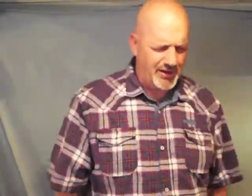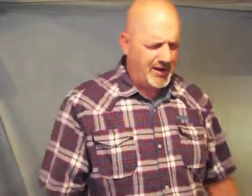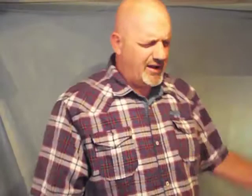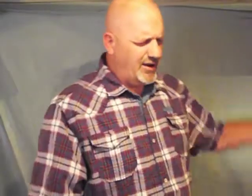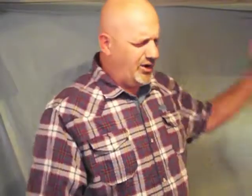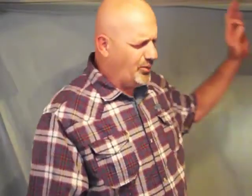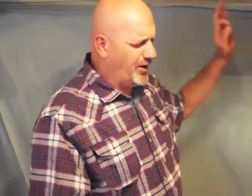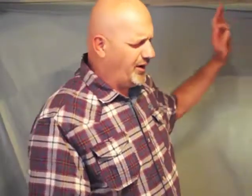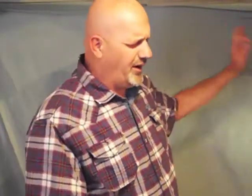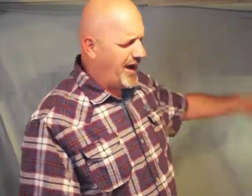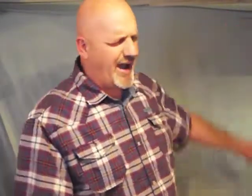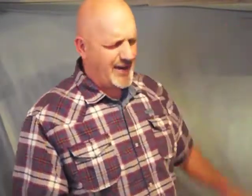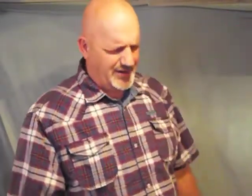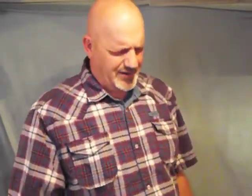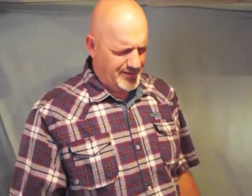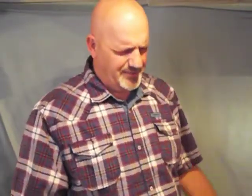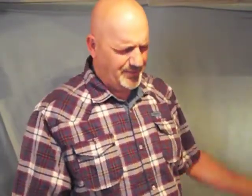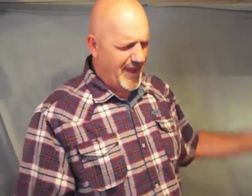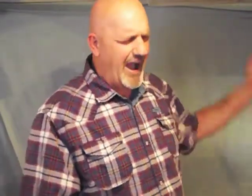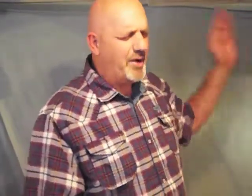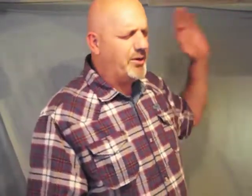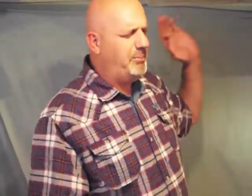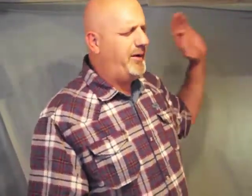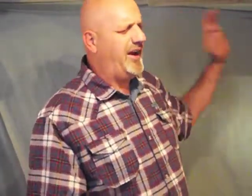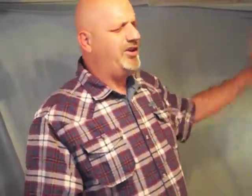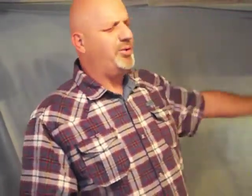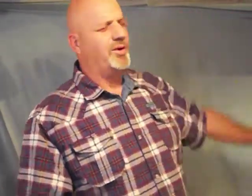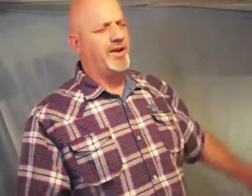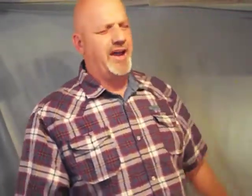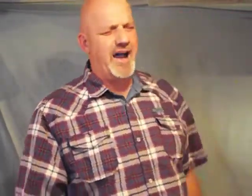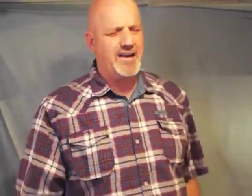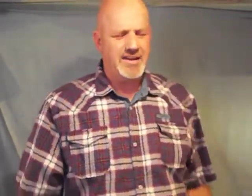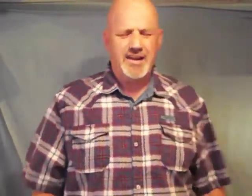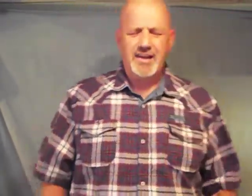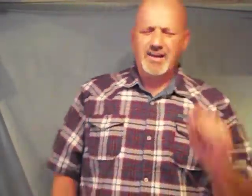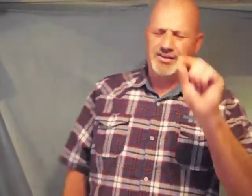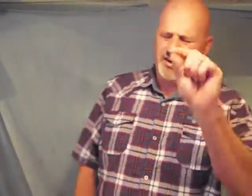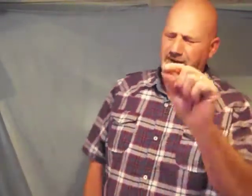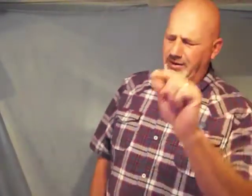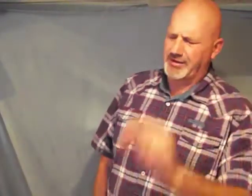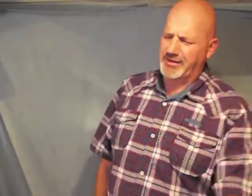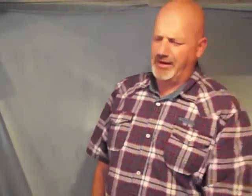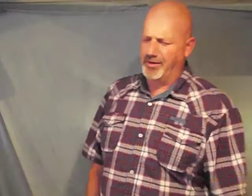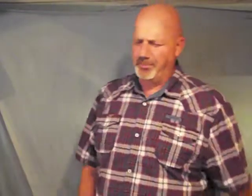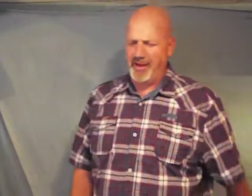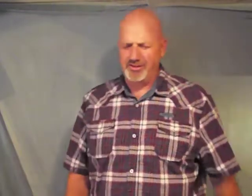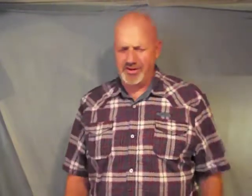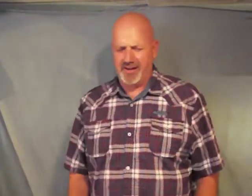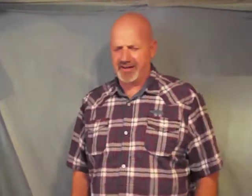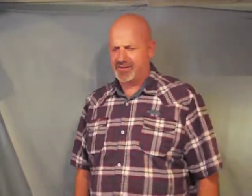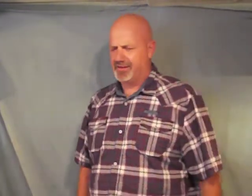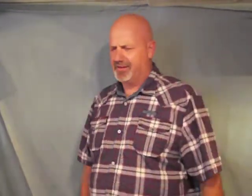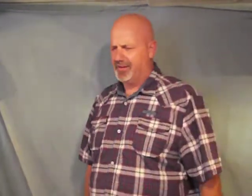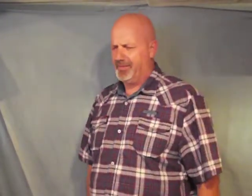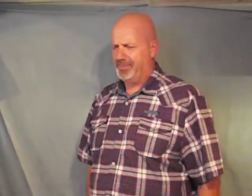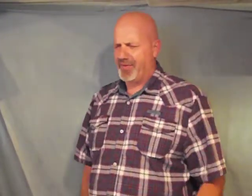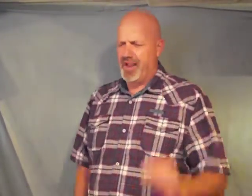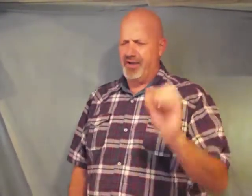you will not I repeat you will not continue to steal the paychecks of